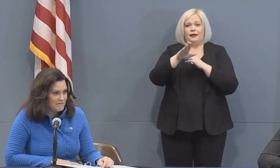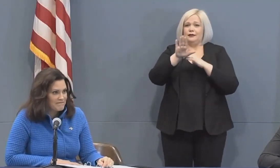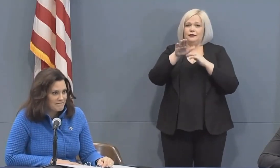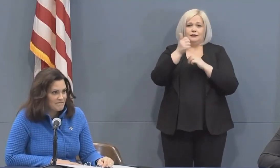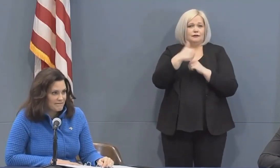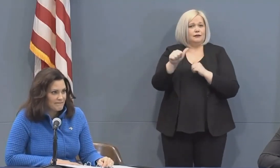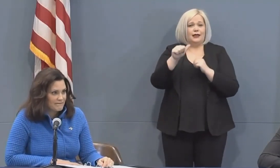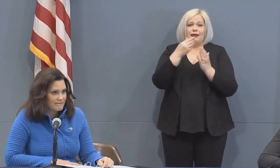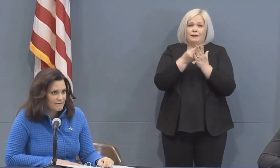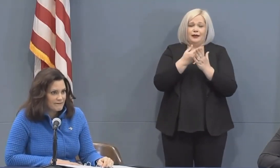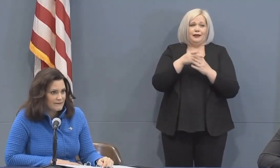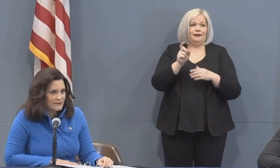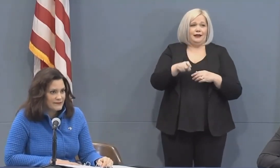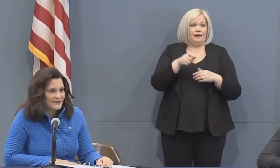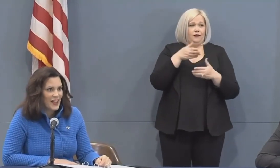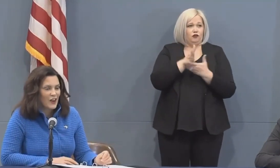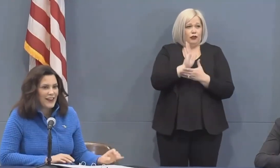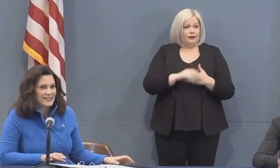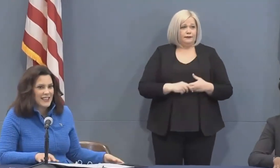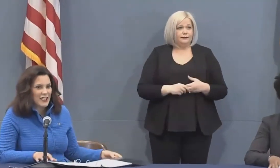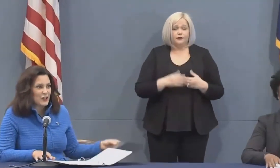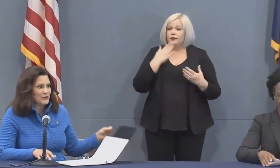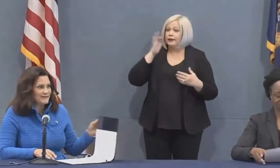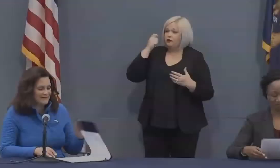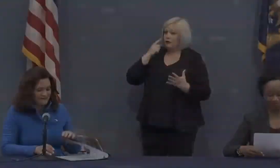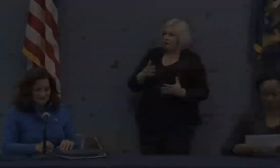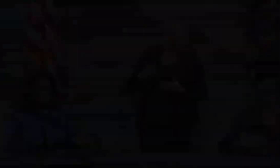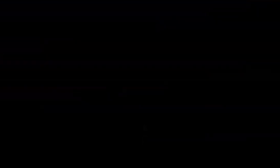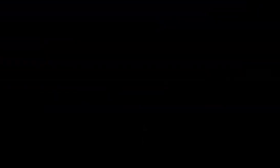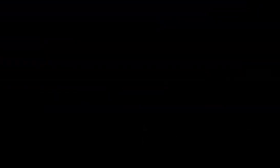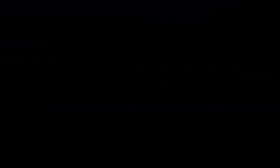qualified thank you all right thank you